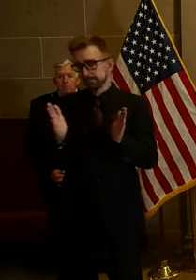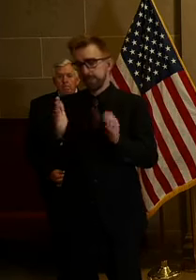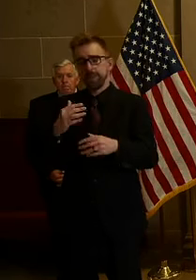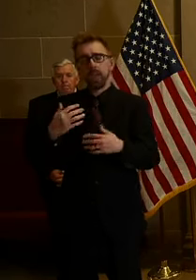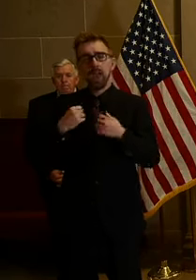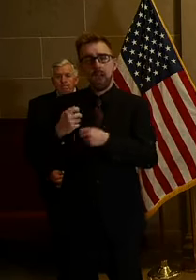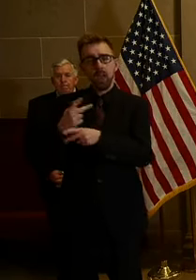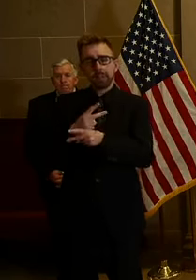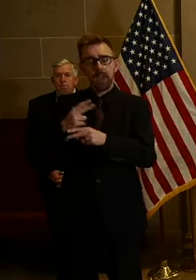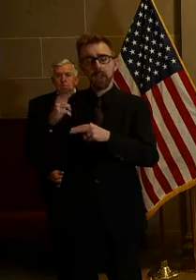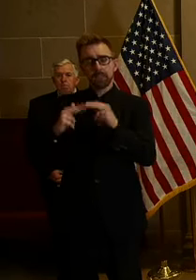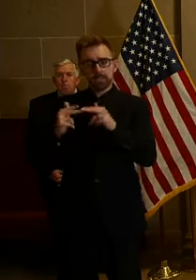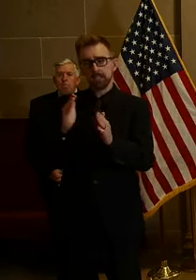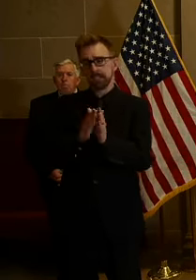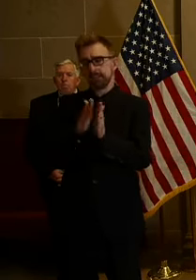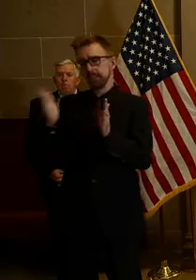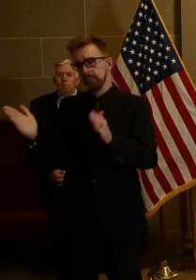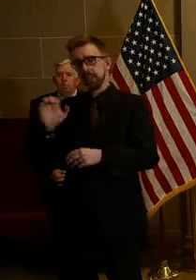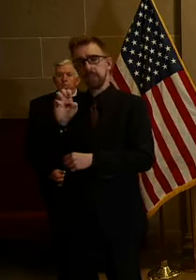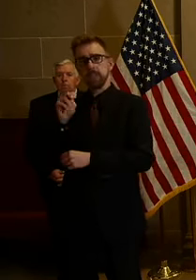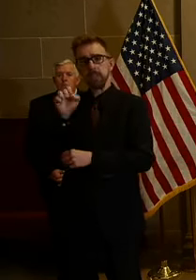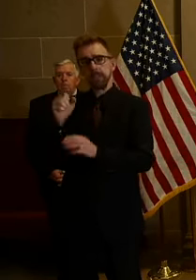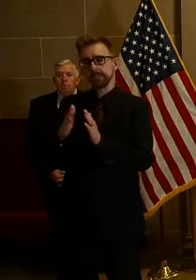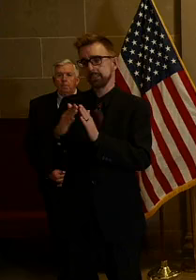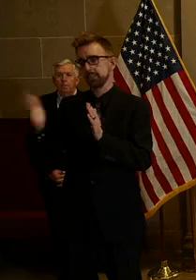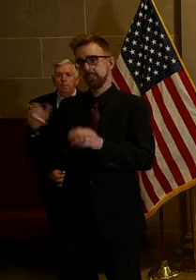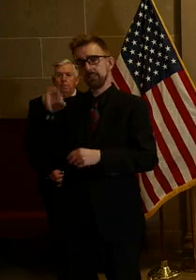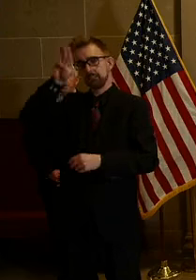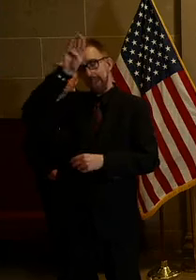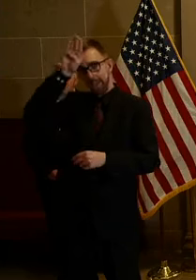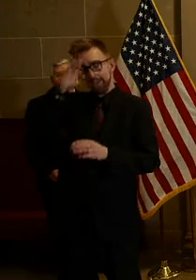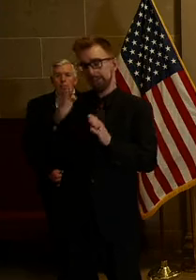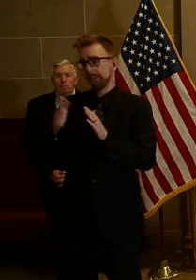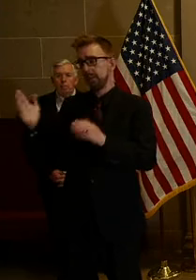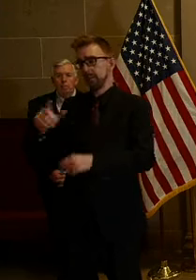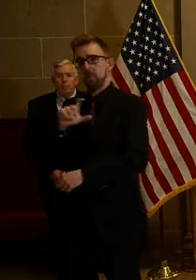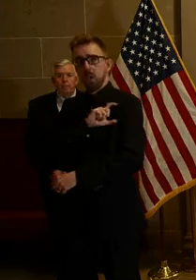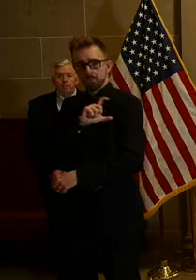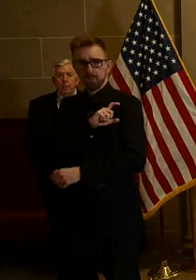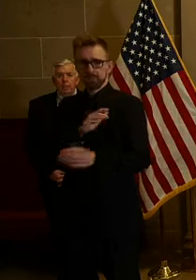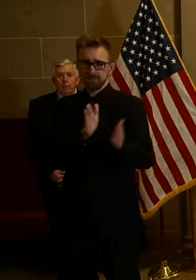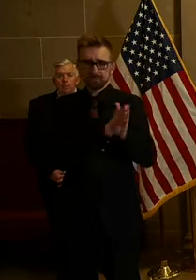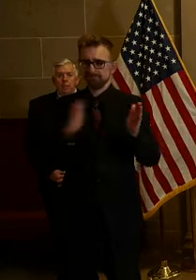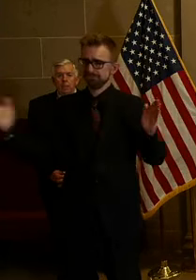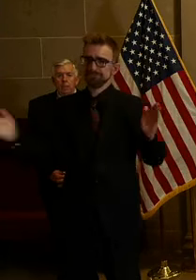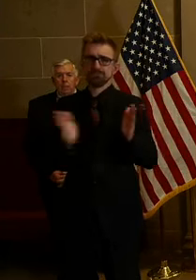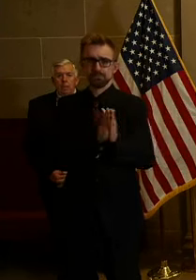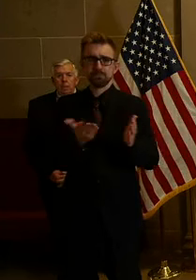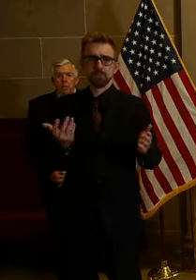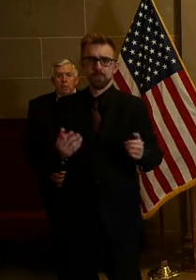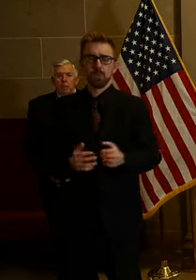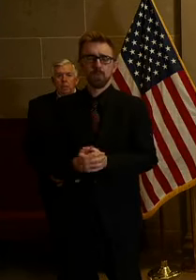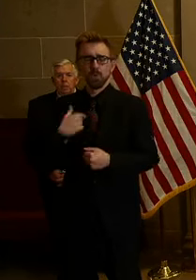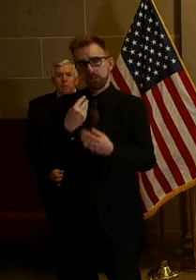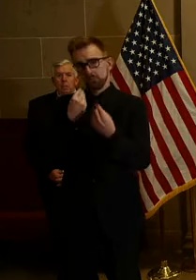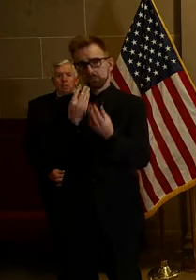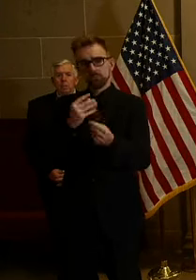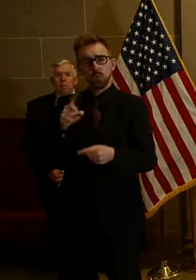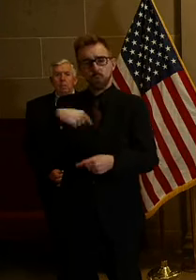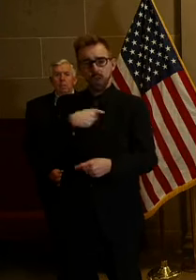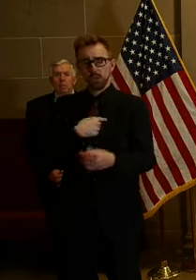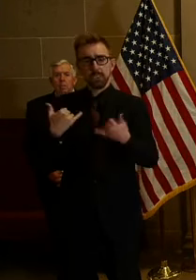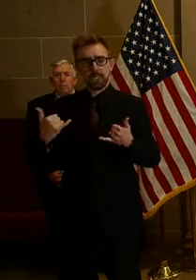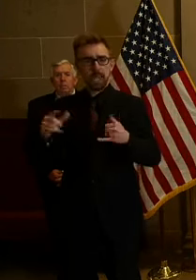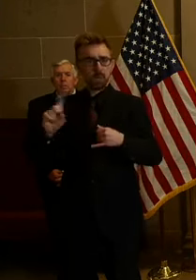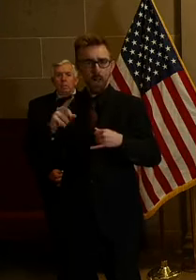facilities, from EMS, from the fire service and from law enforcement. So let me give you an update on where we are today.